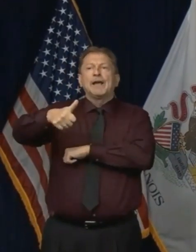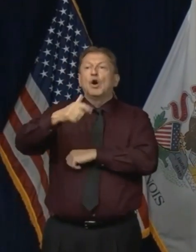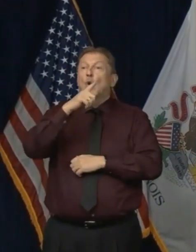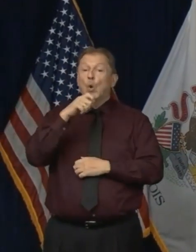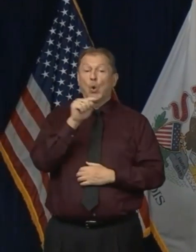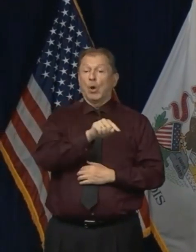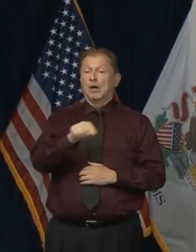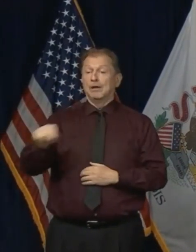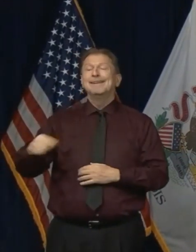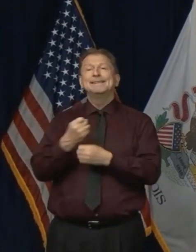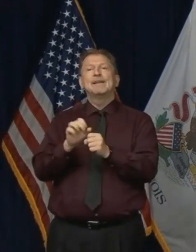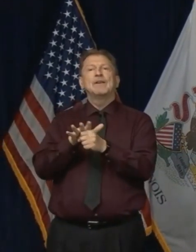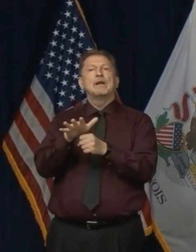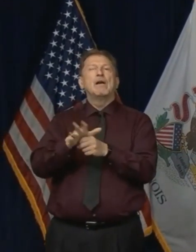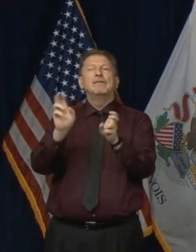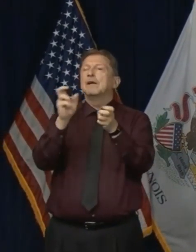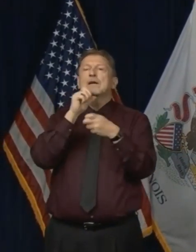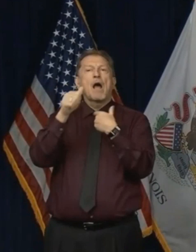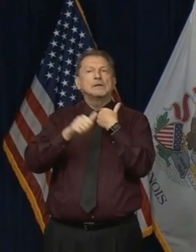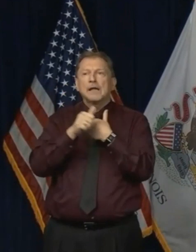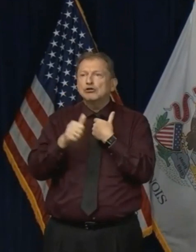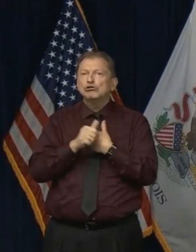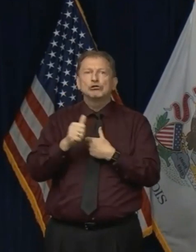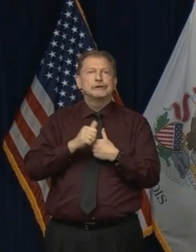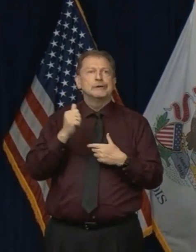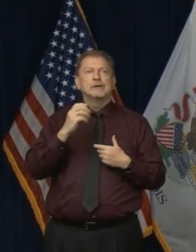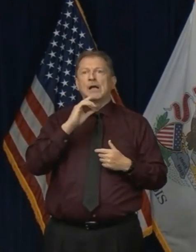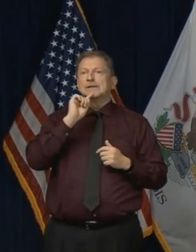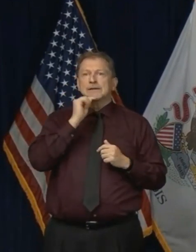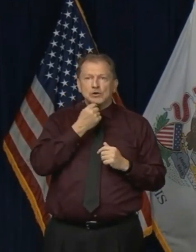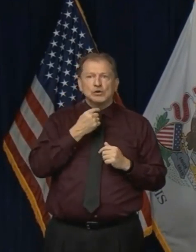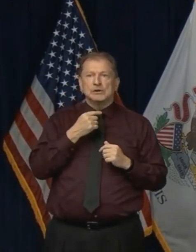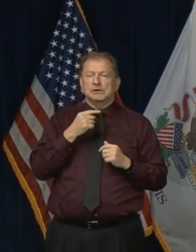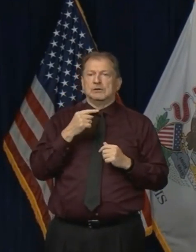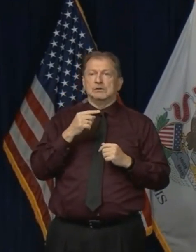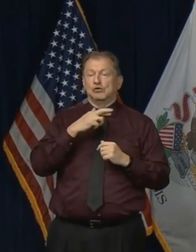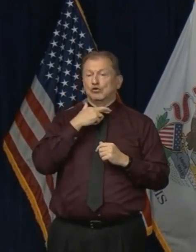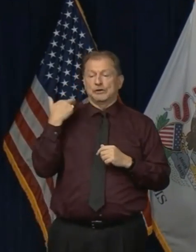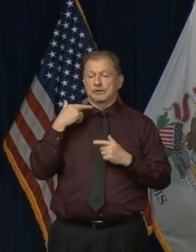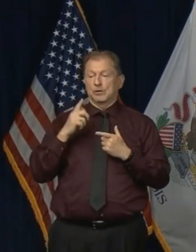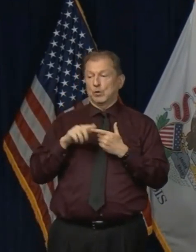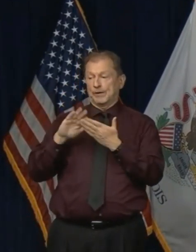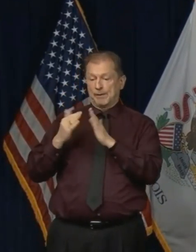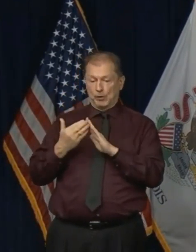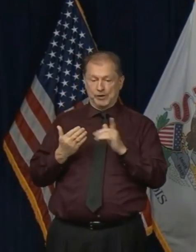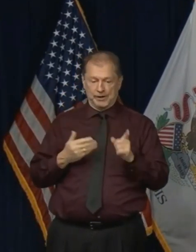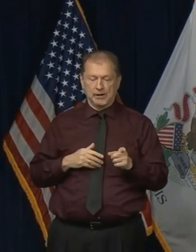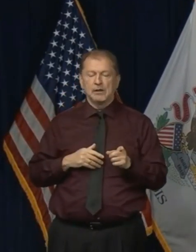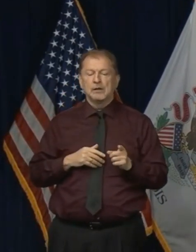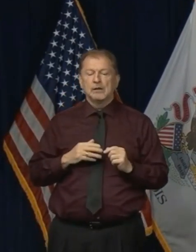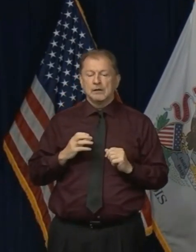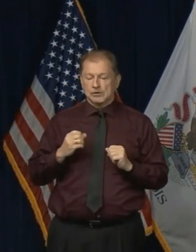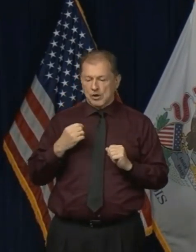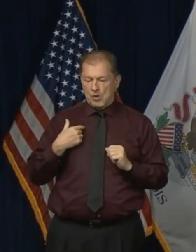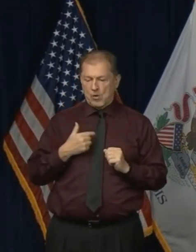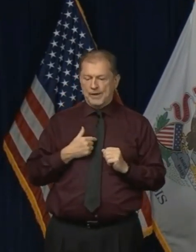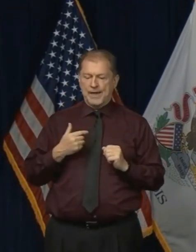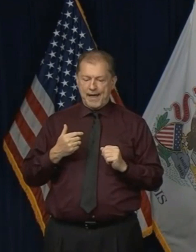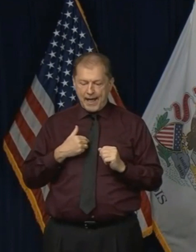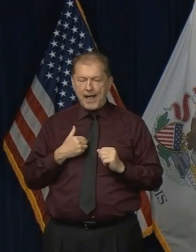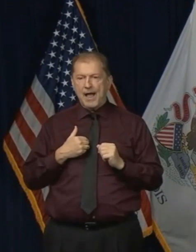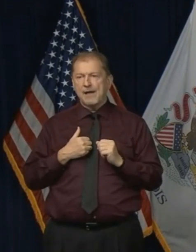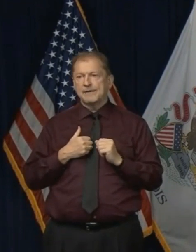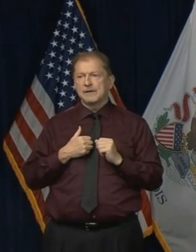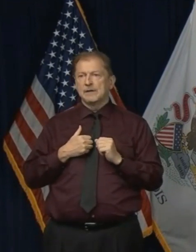not a danger to their communities, or not likely to be posing a danger to their communities, and as a result, we have more than 1,100